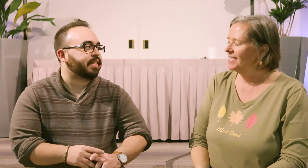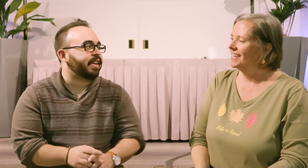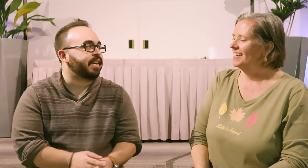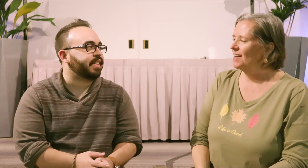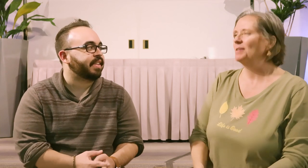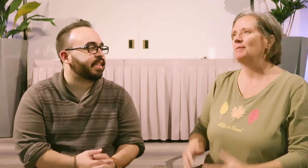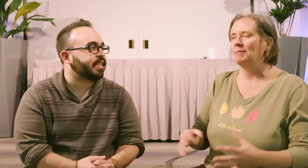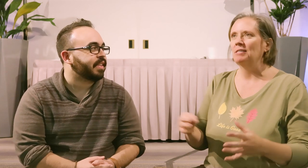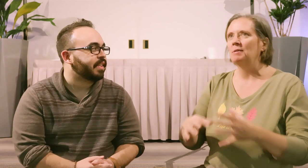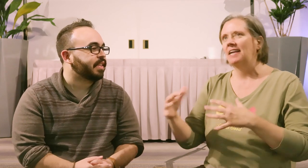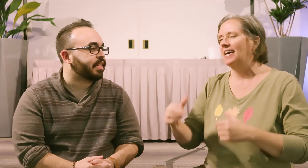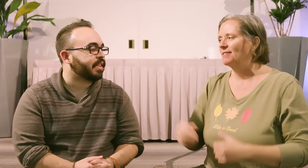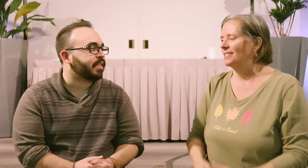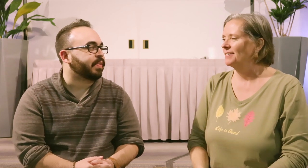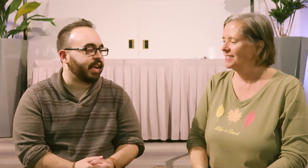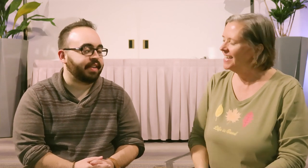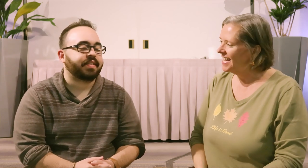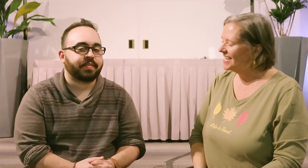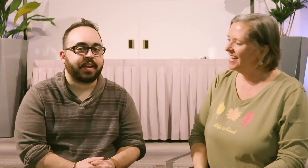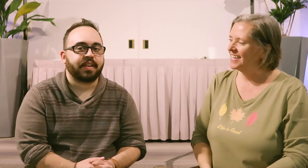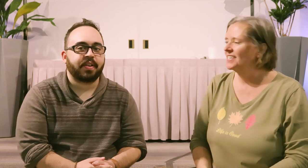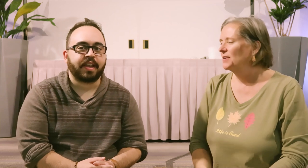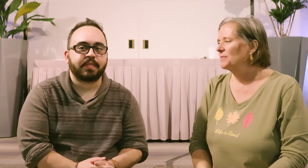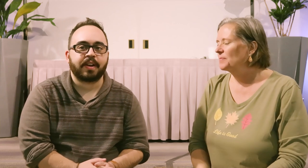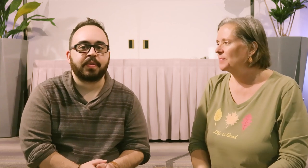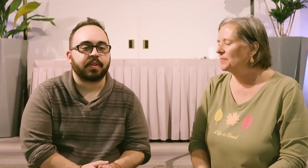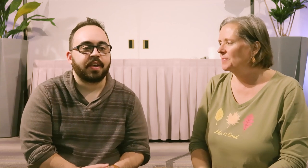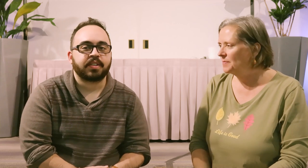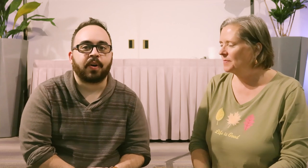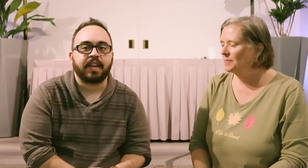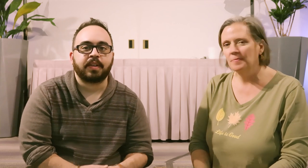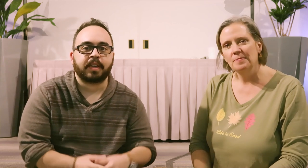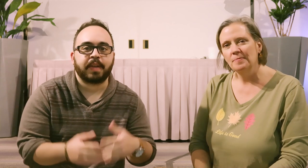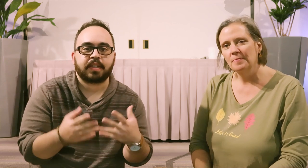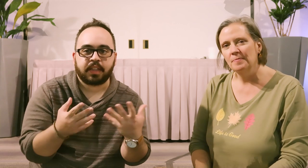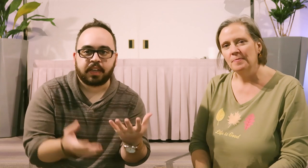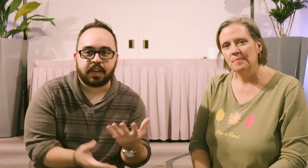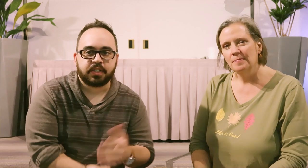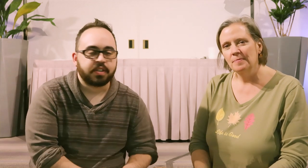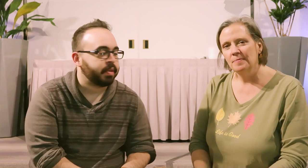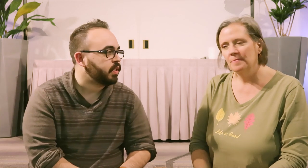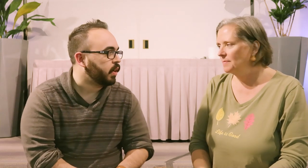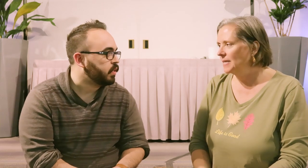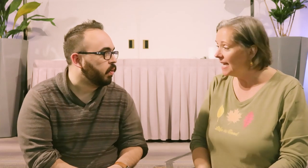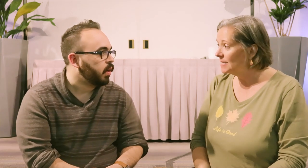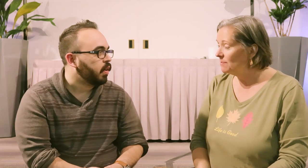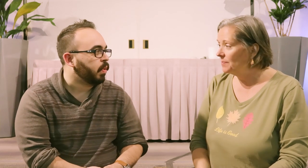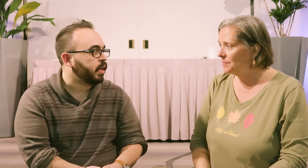as person, it's almost out of the house. So right yeah yeah okay very cool. So I think we can basically kind of just jump into it. So what we